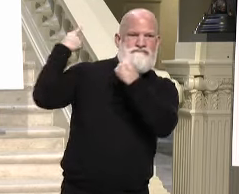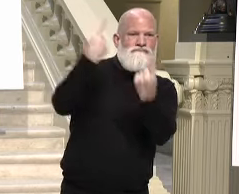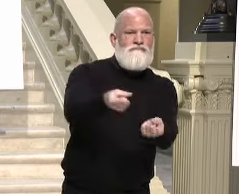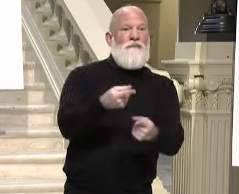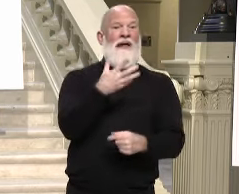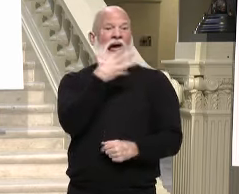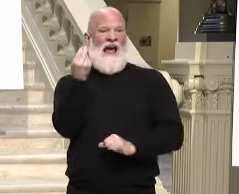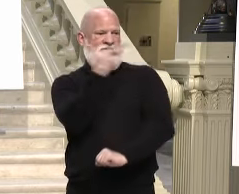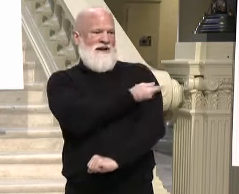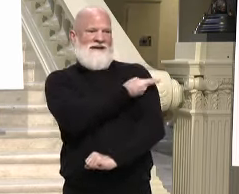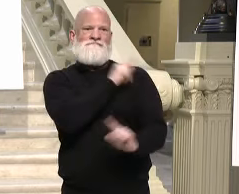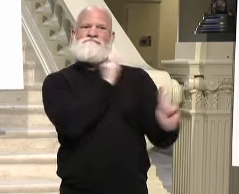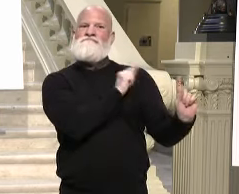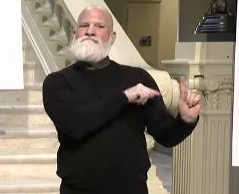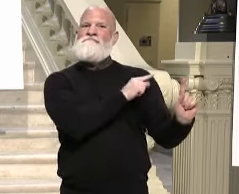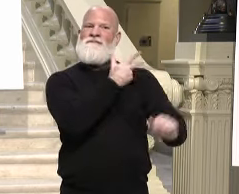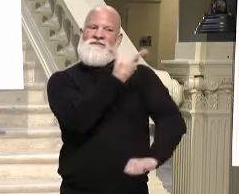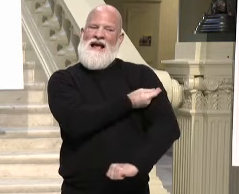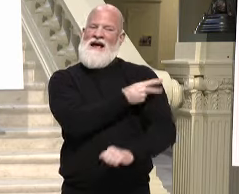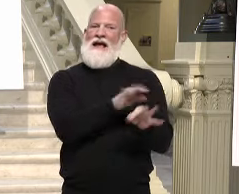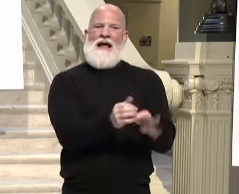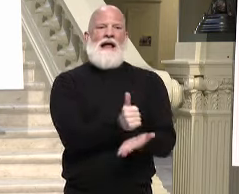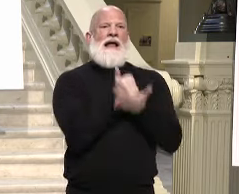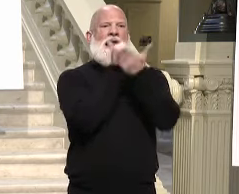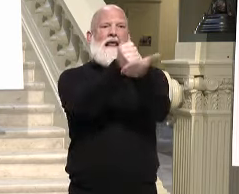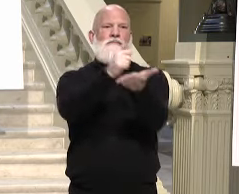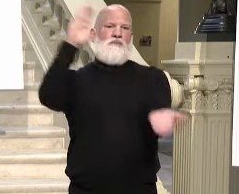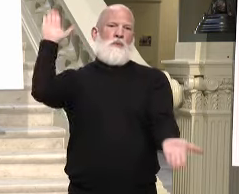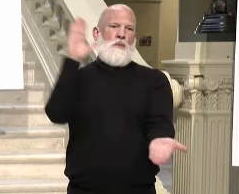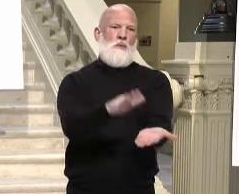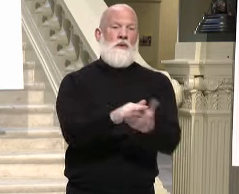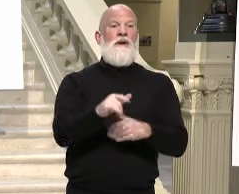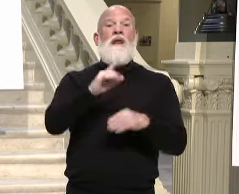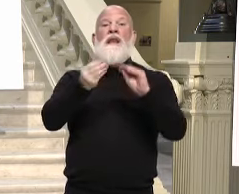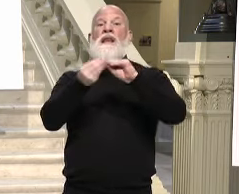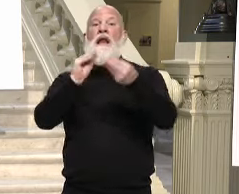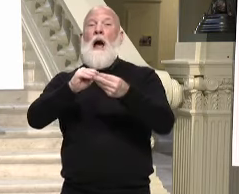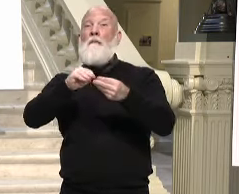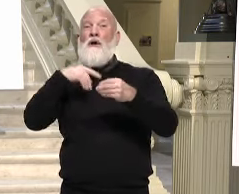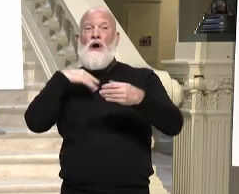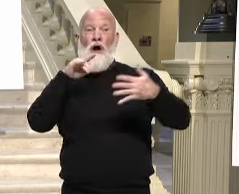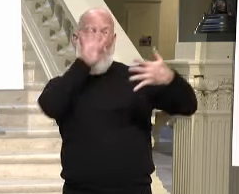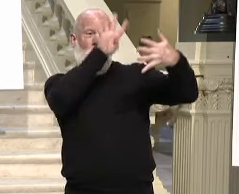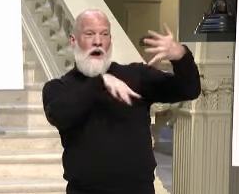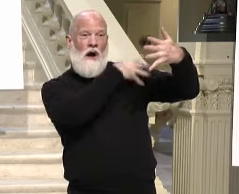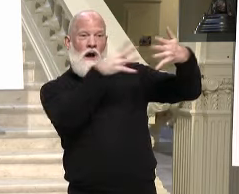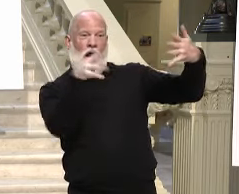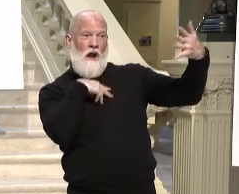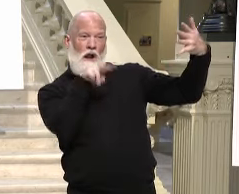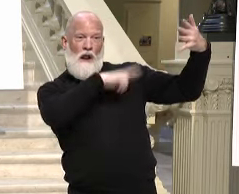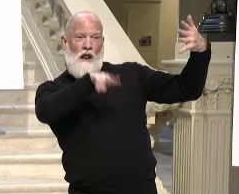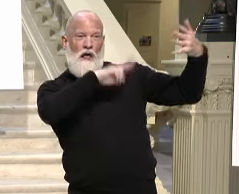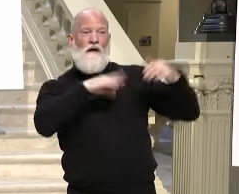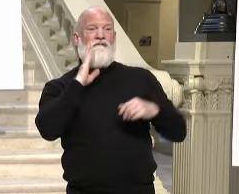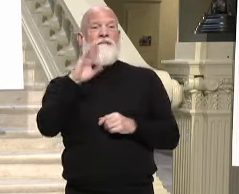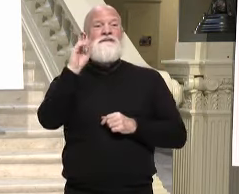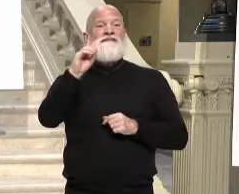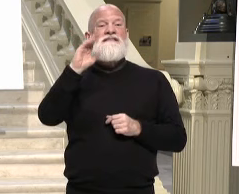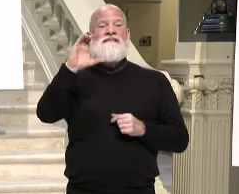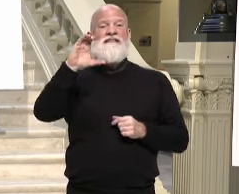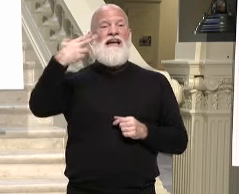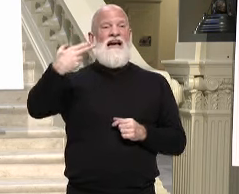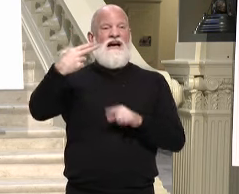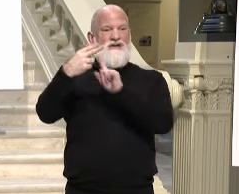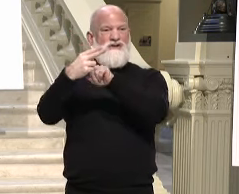we saw in the national trends, that the data from DCH, which includes nursing home personnel care,